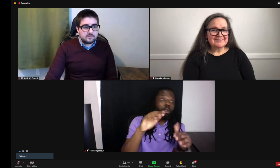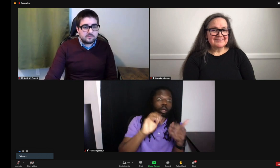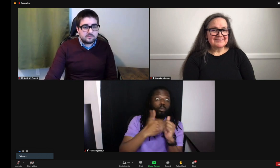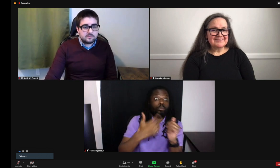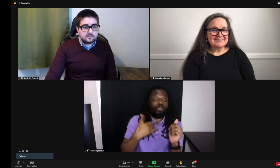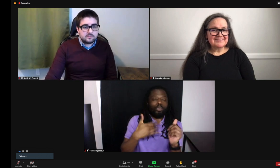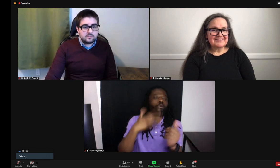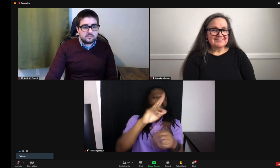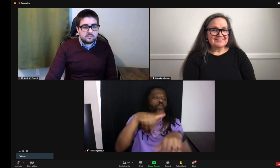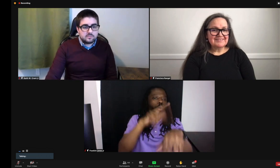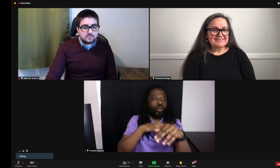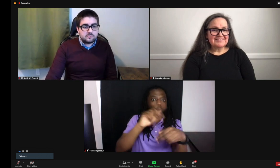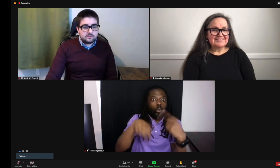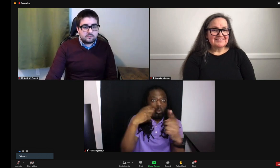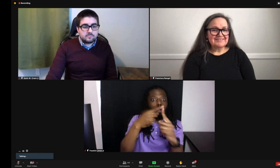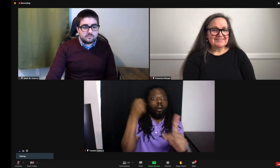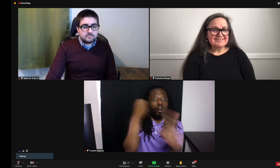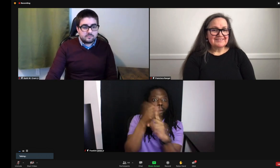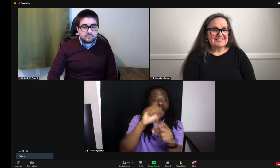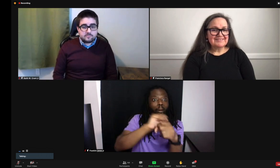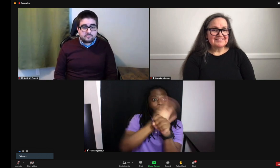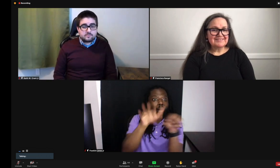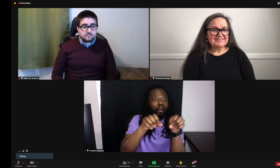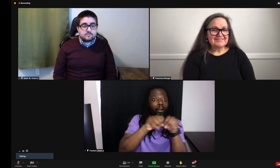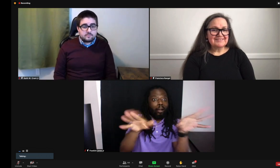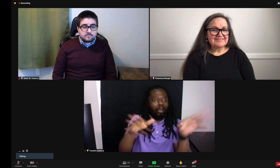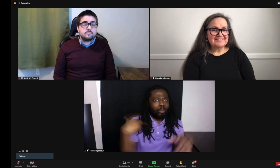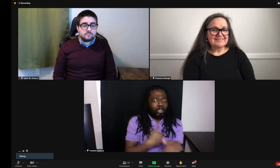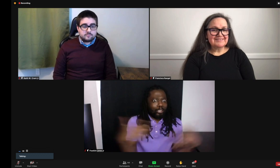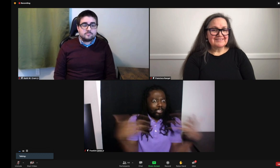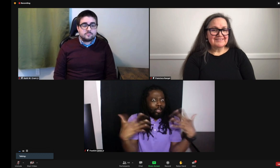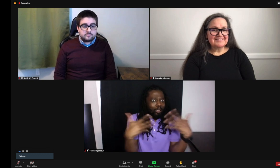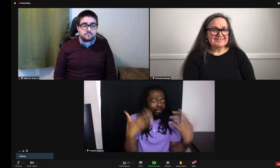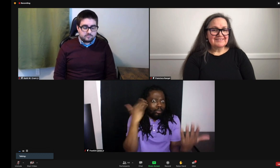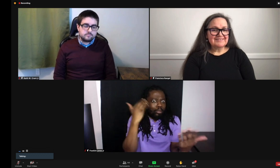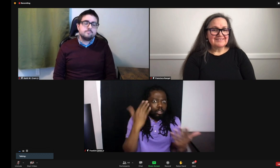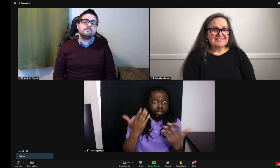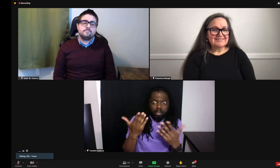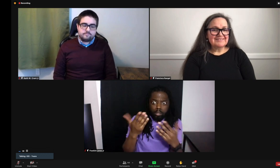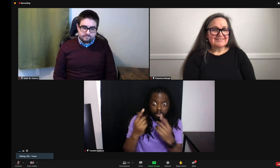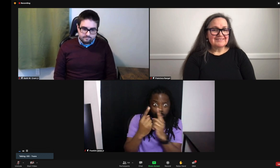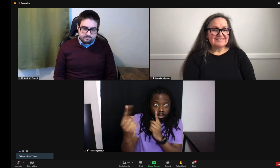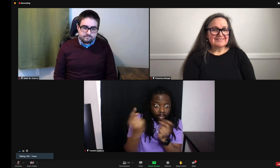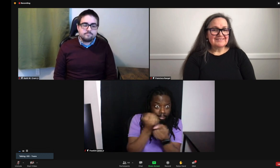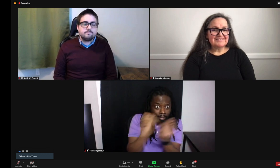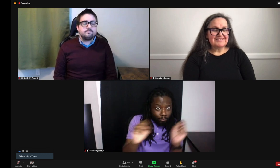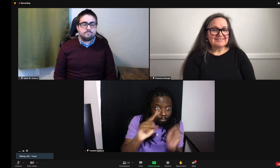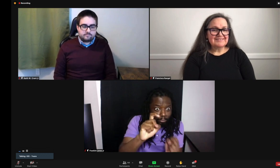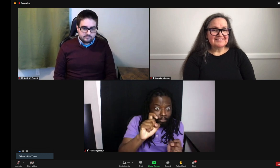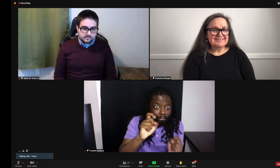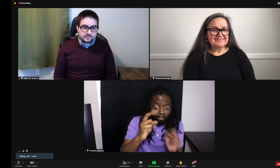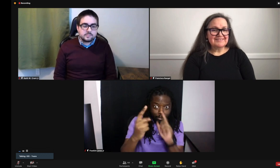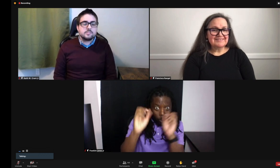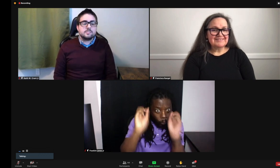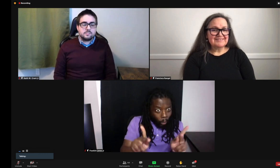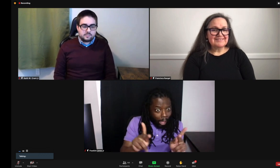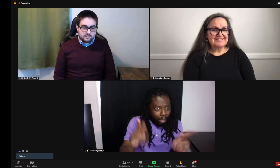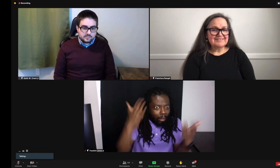Sure. You know, normally, well, naturally, when COVID came out, everyone was fearful and thinking about